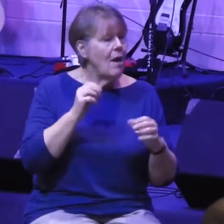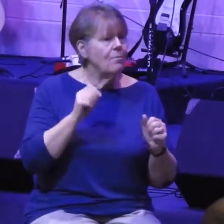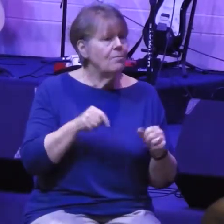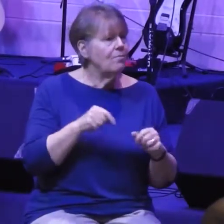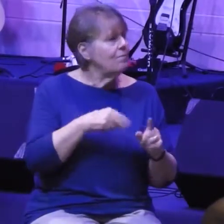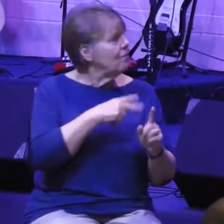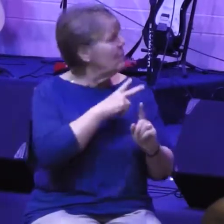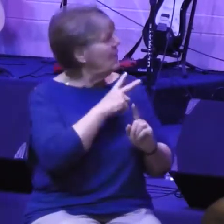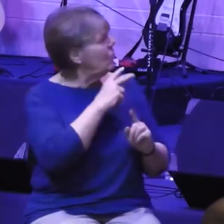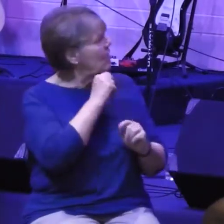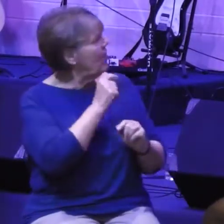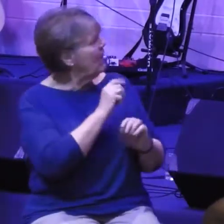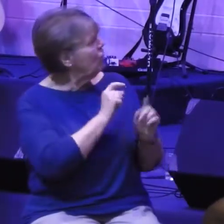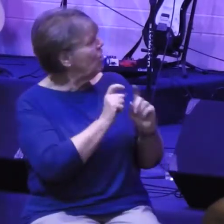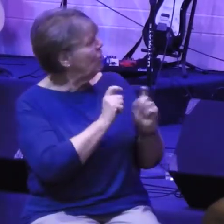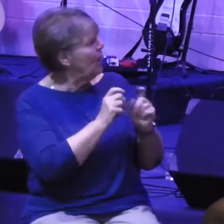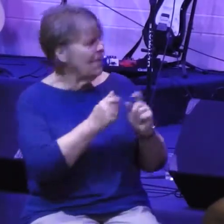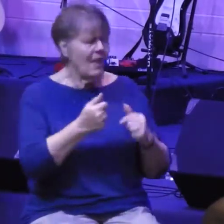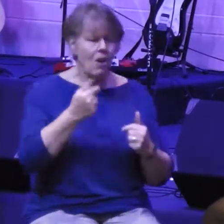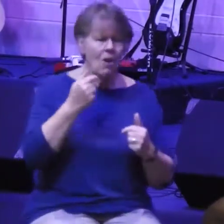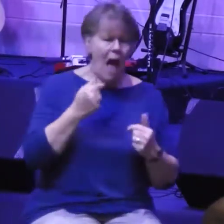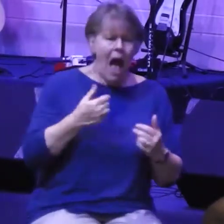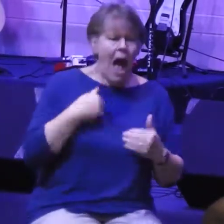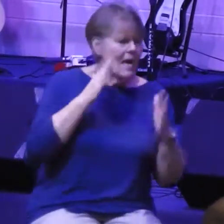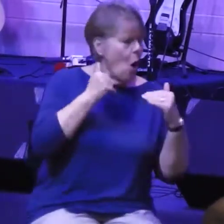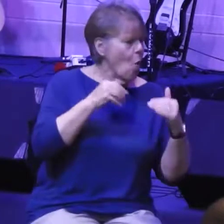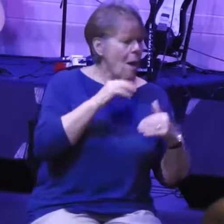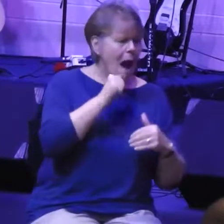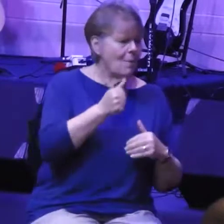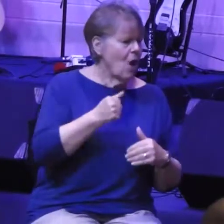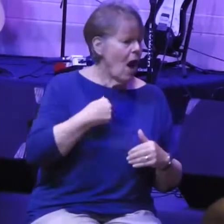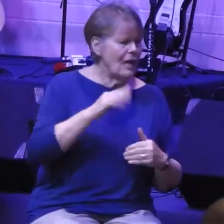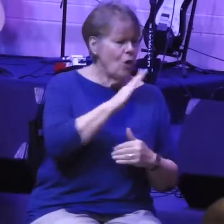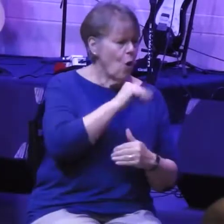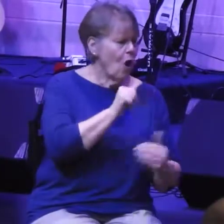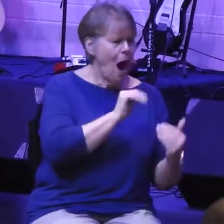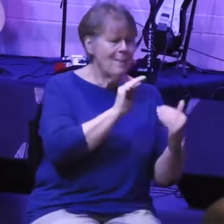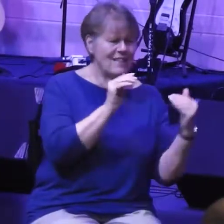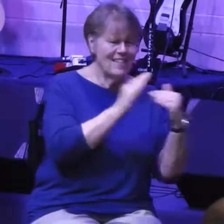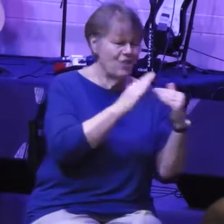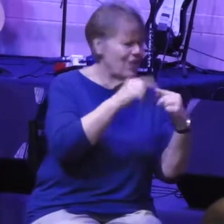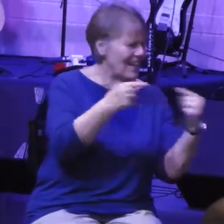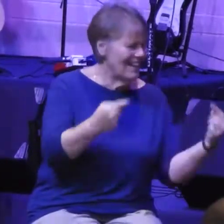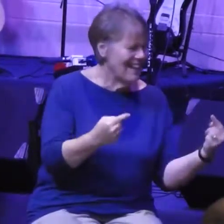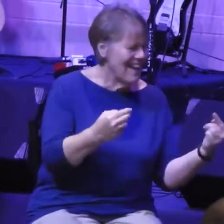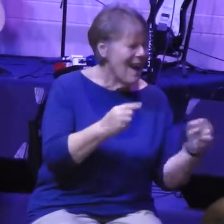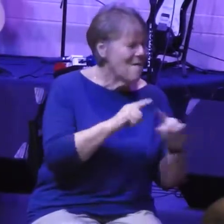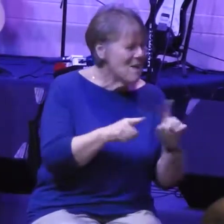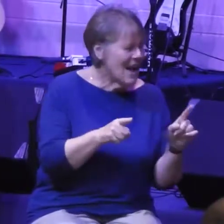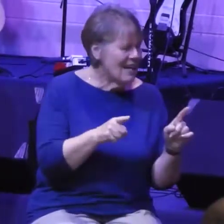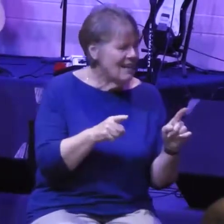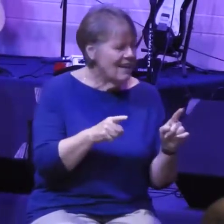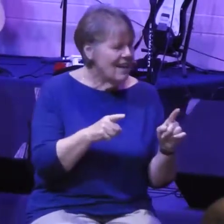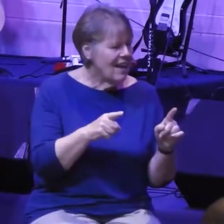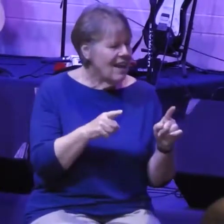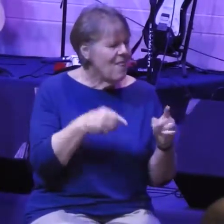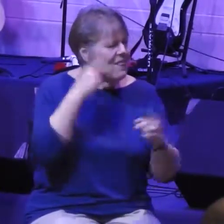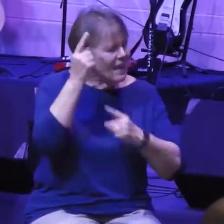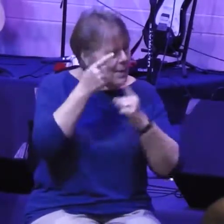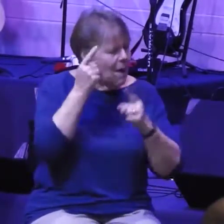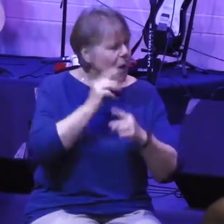and then nobody will know the difference. I don't think it's me. You never know. But we want to think about where are we trying to go with our lives?